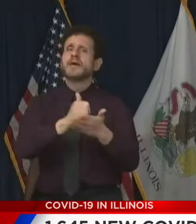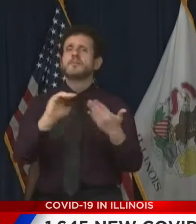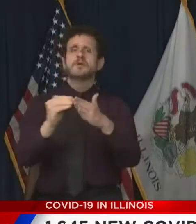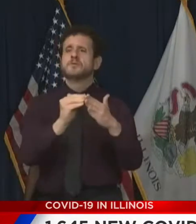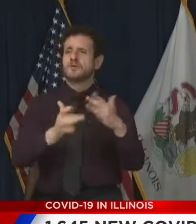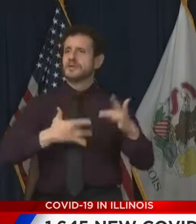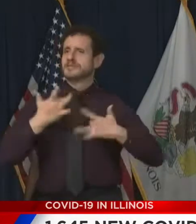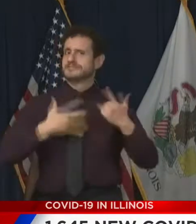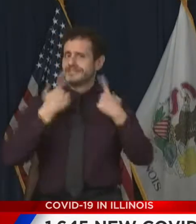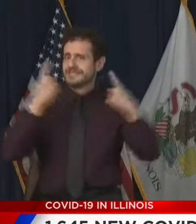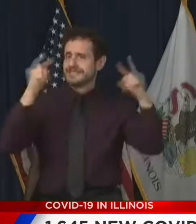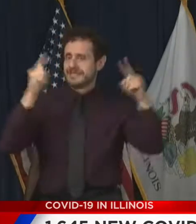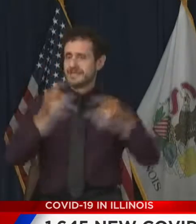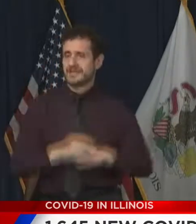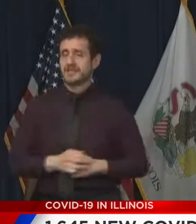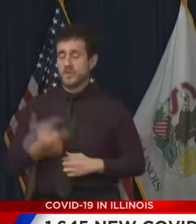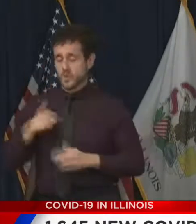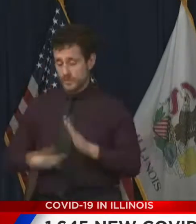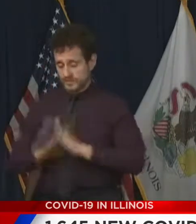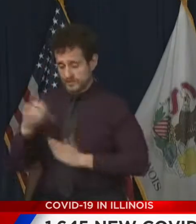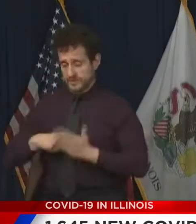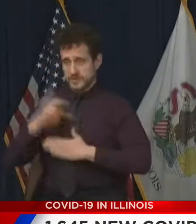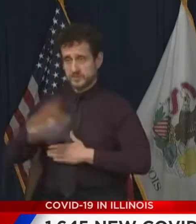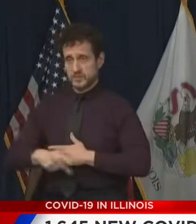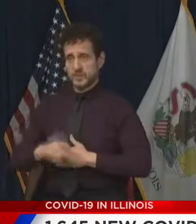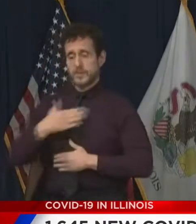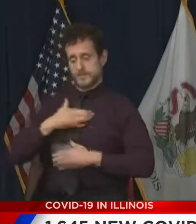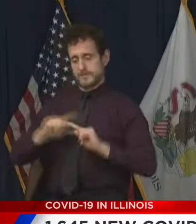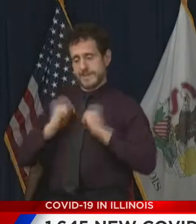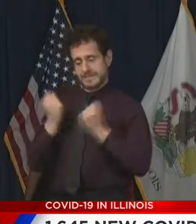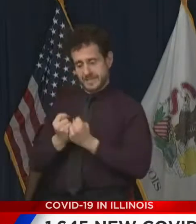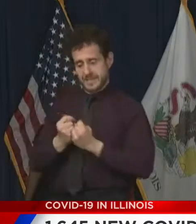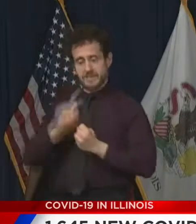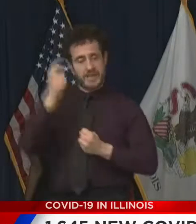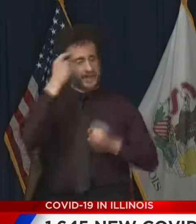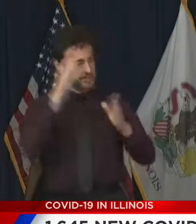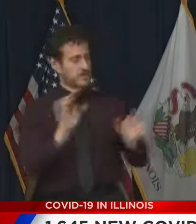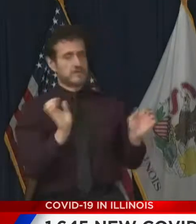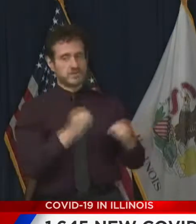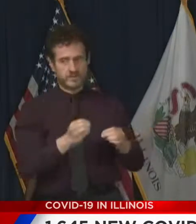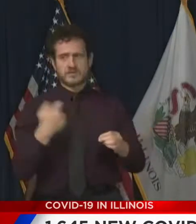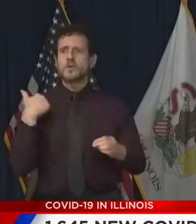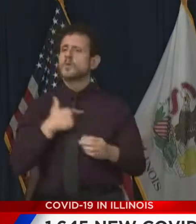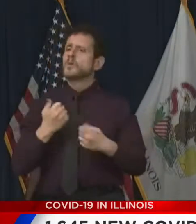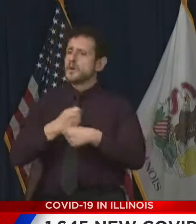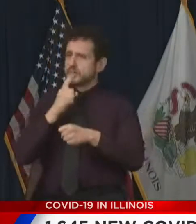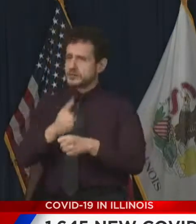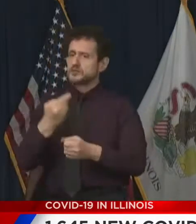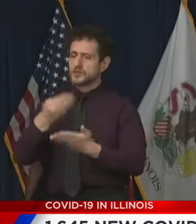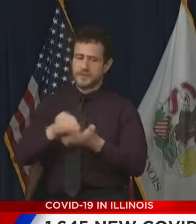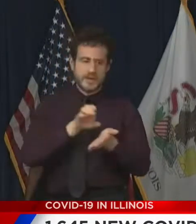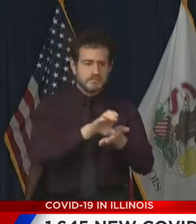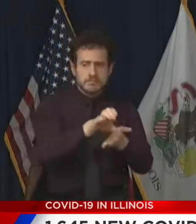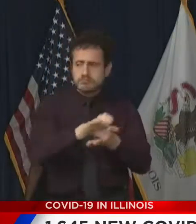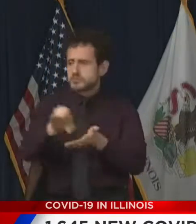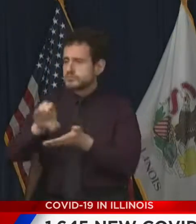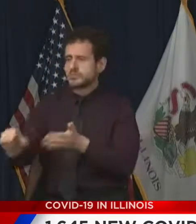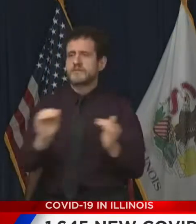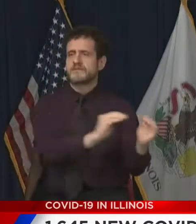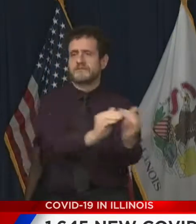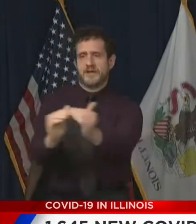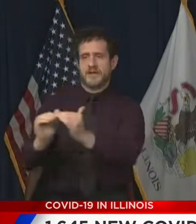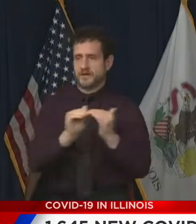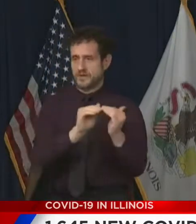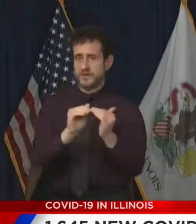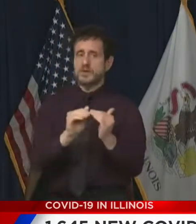In developing this program, the DCO team and the Governor's Office made equity a central focus of the program. And we can see it in the